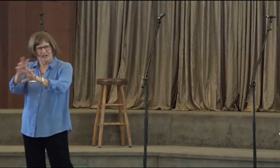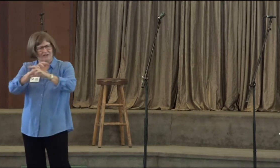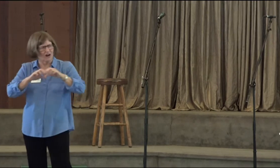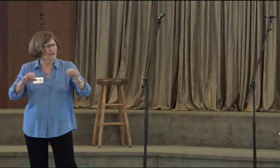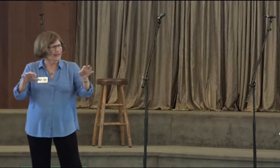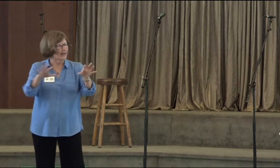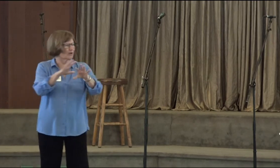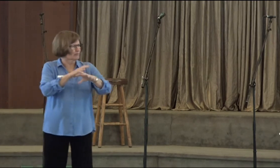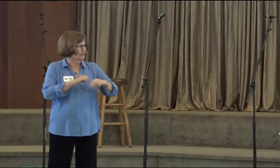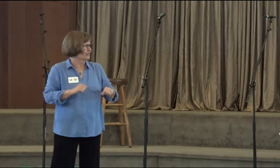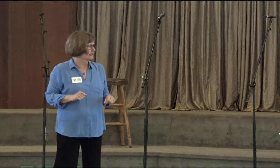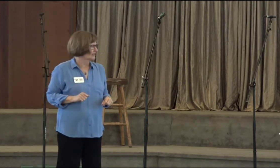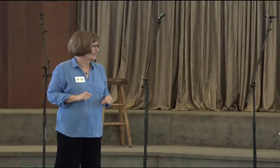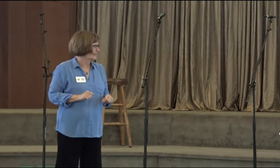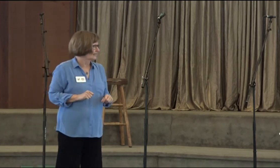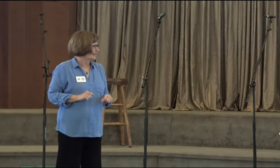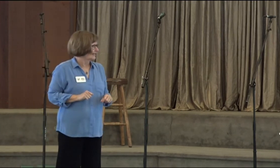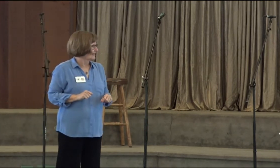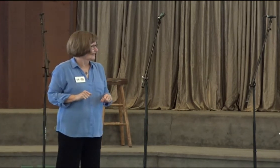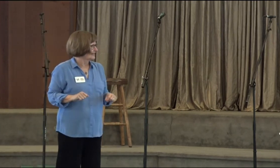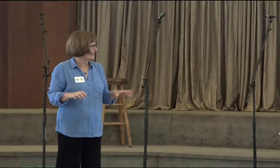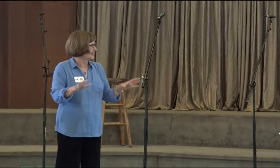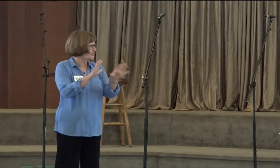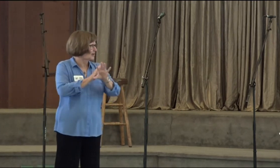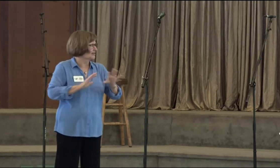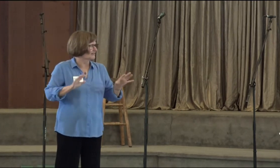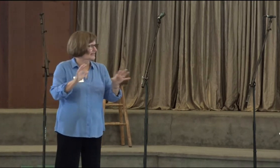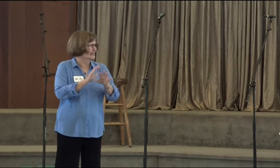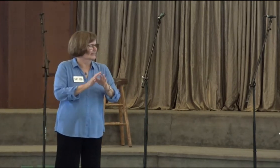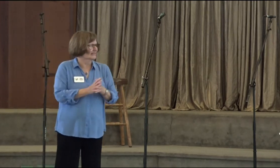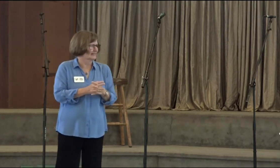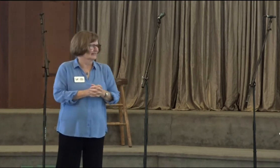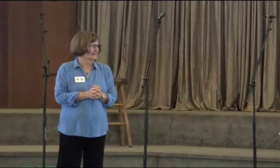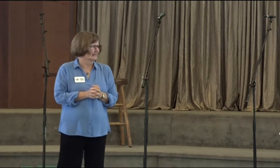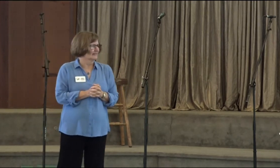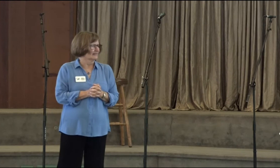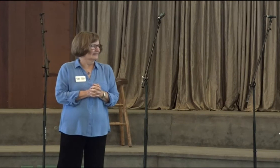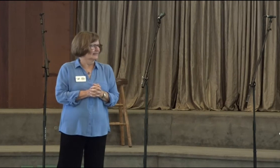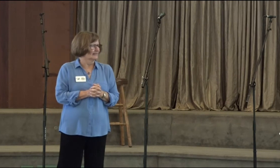Call on all the helpers that are part of this.